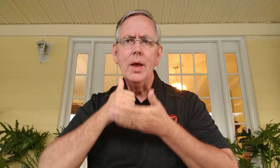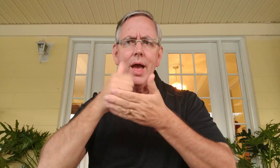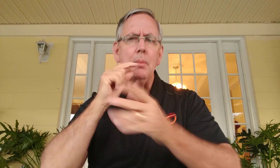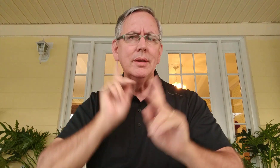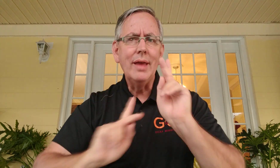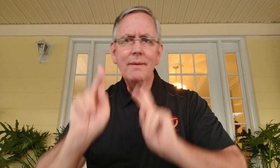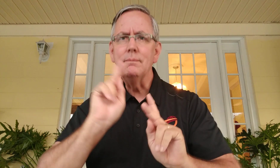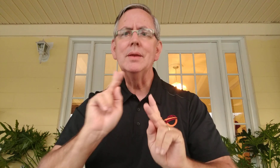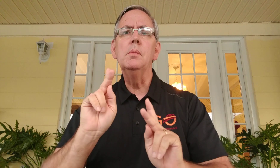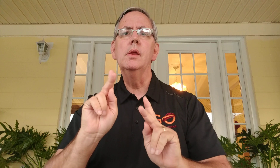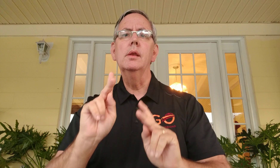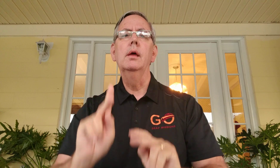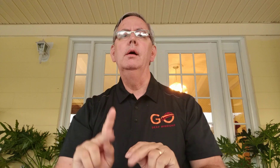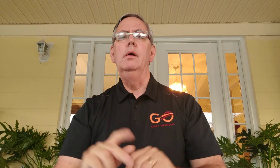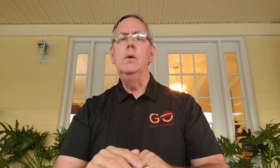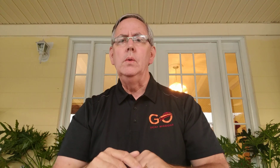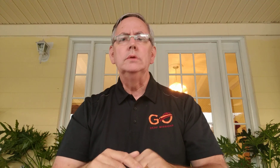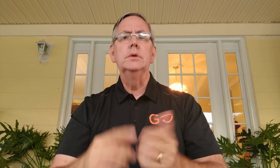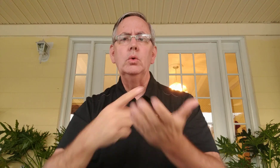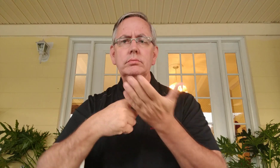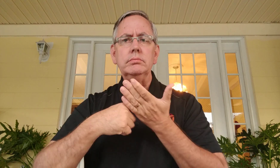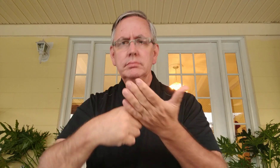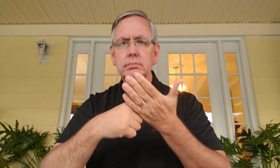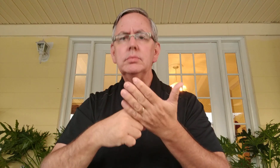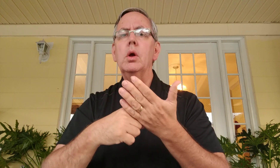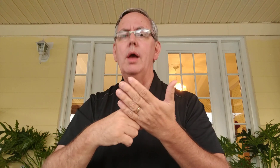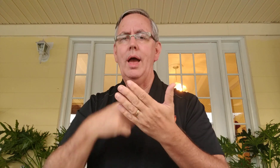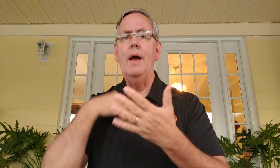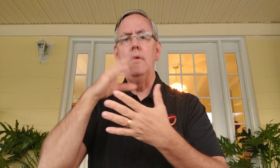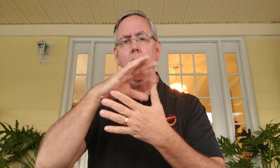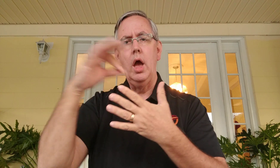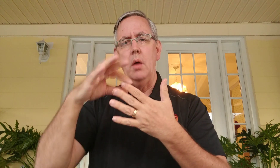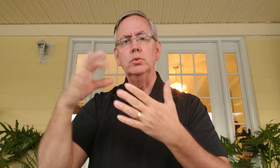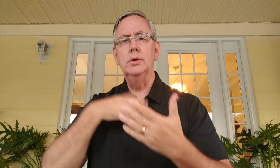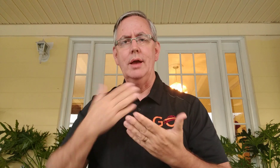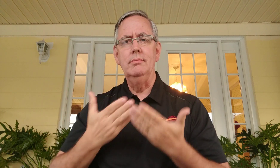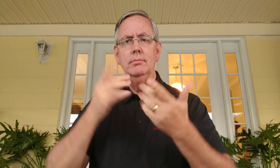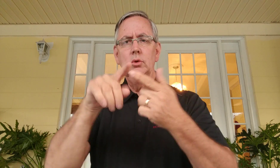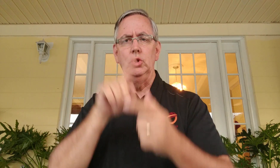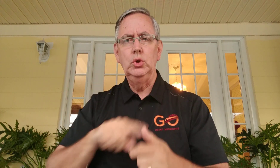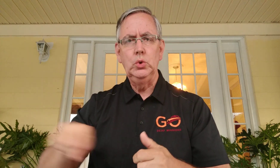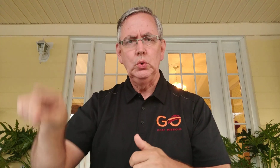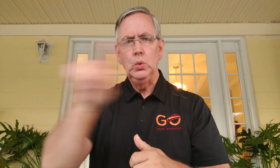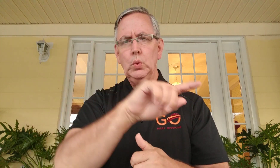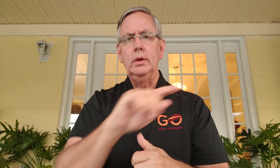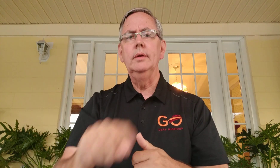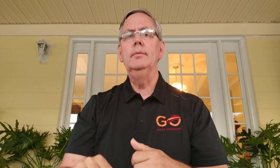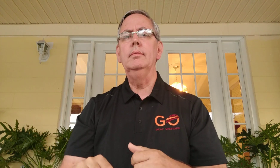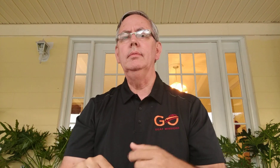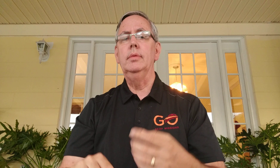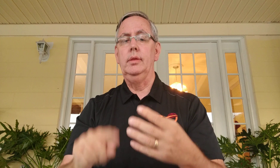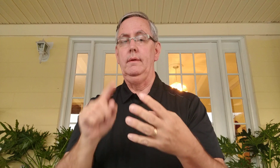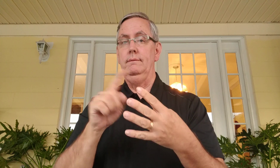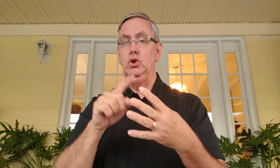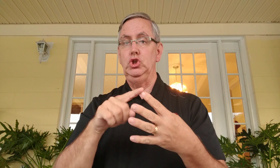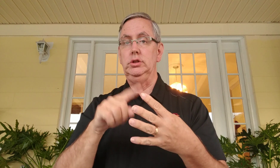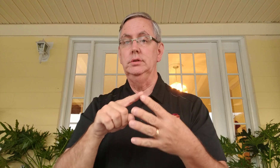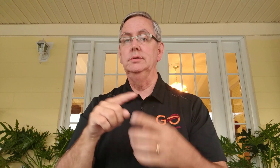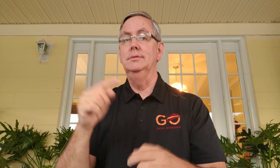How are they going to go to church? We need to help deaf people. And so we talked about some ideas and I would like to present some options to